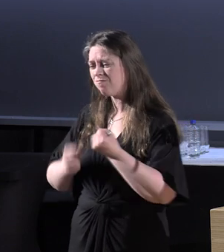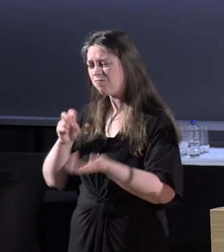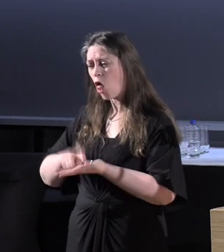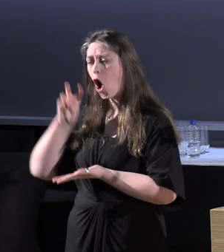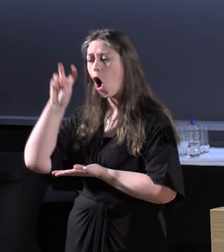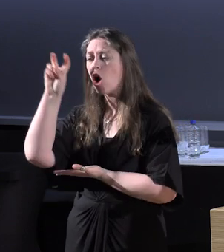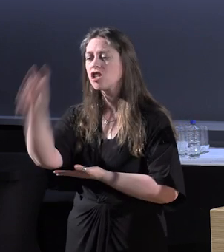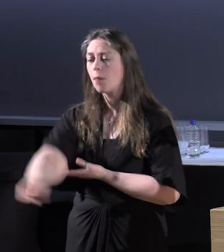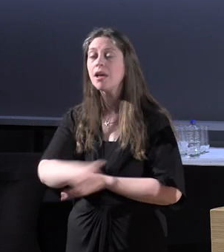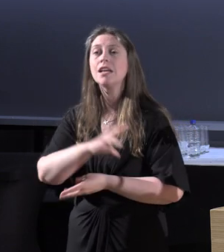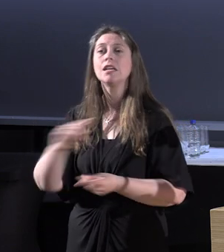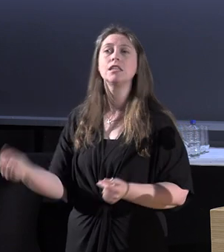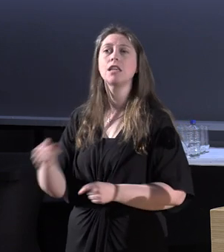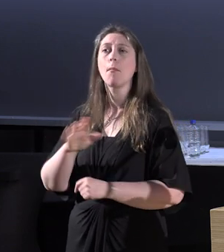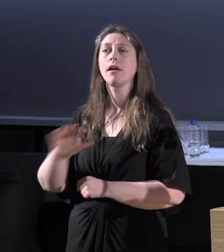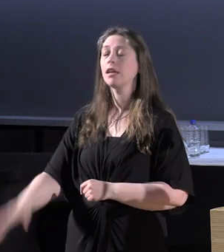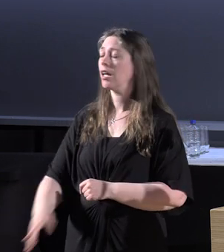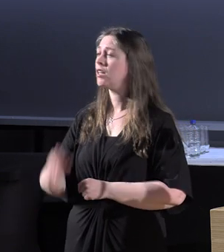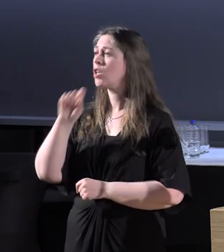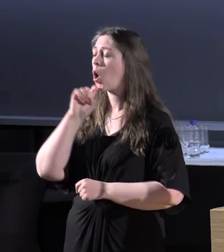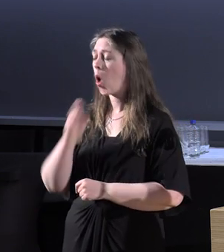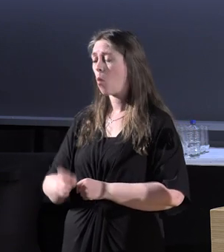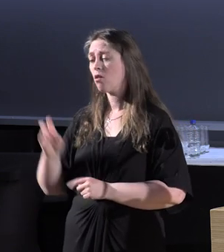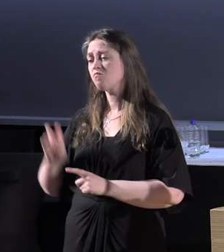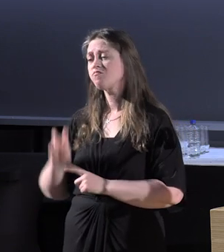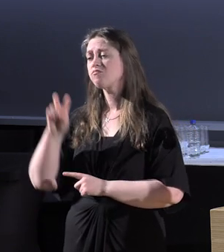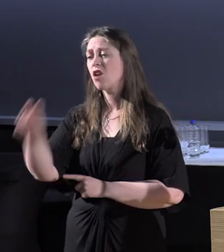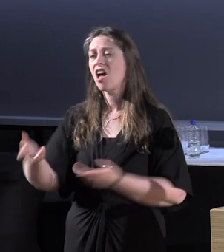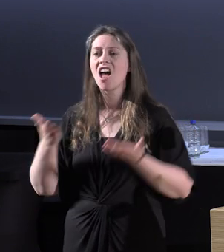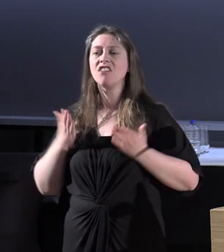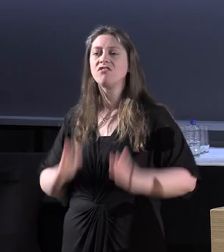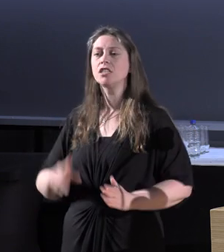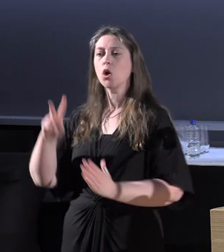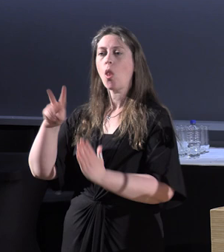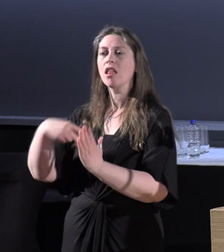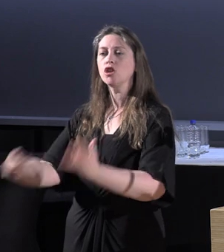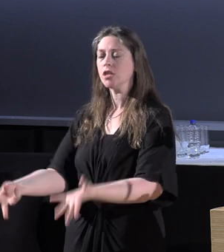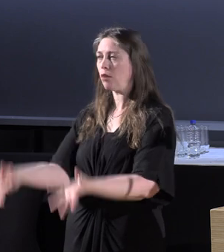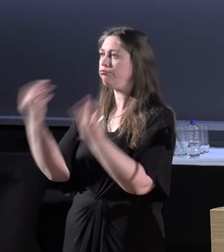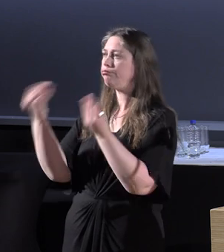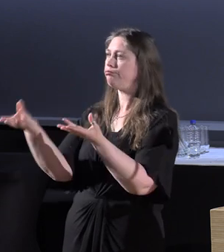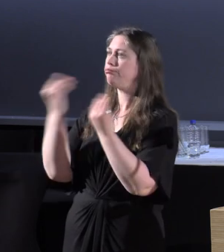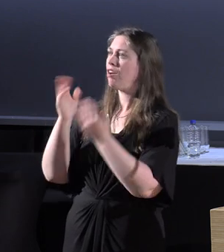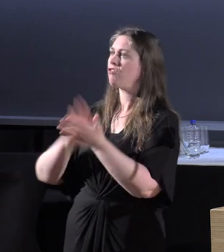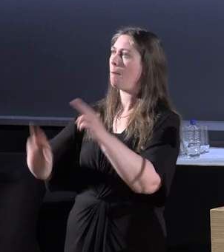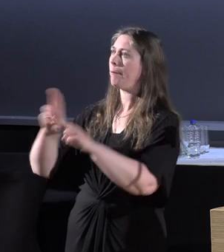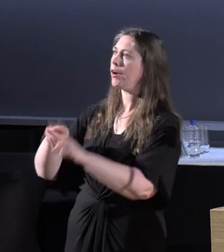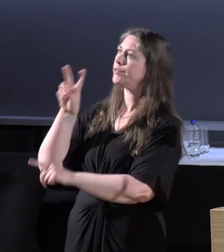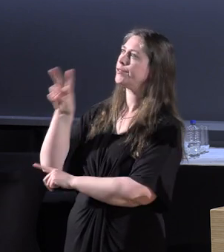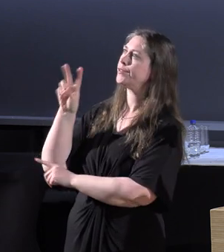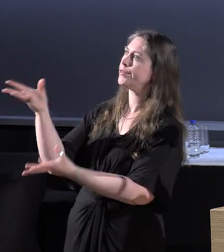that get it right away because they've got a physical literacy that may have been taught by their parents and so on. They really figure out how to long jump.